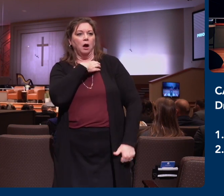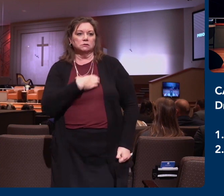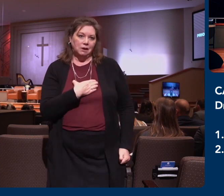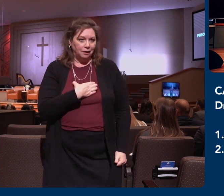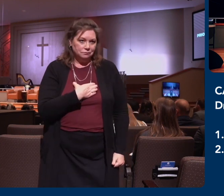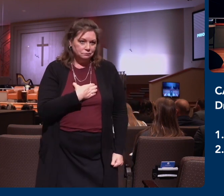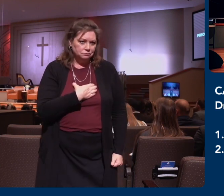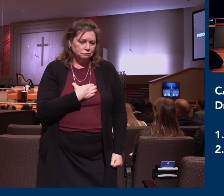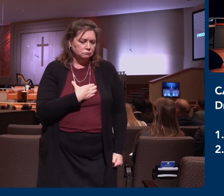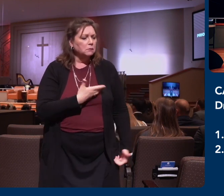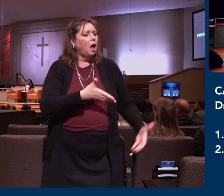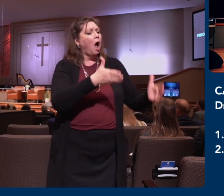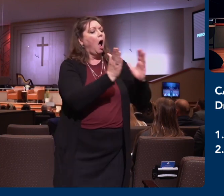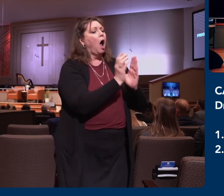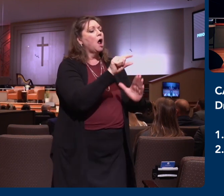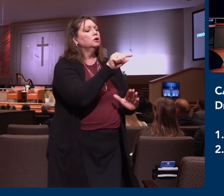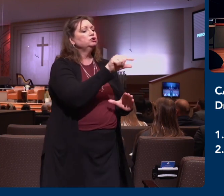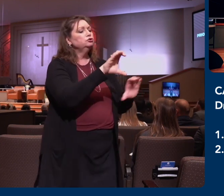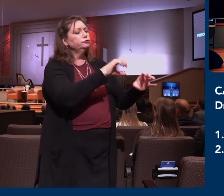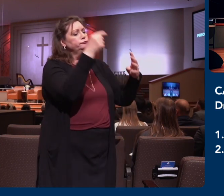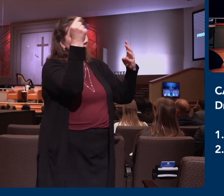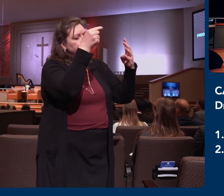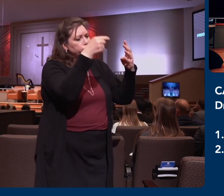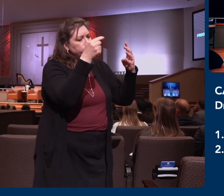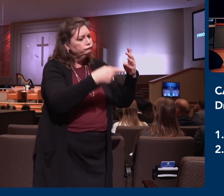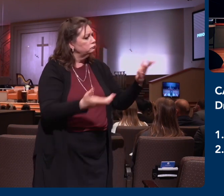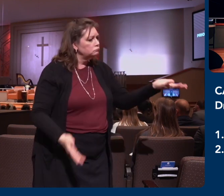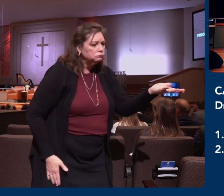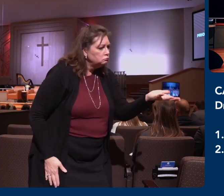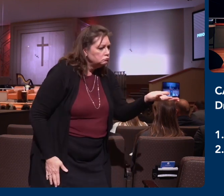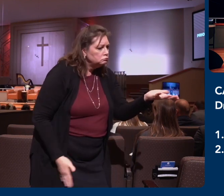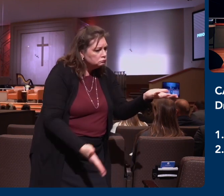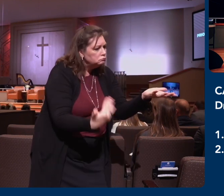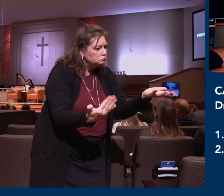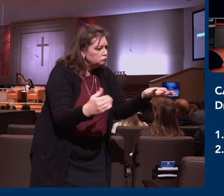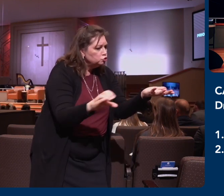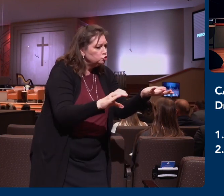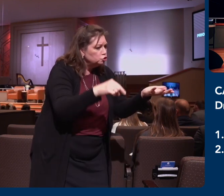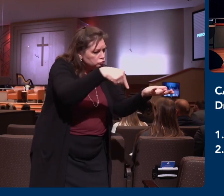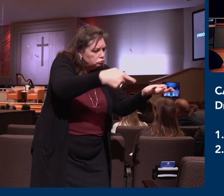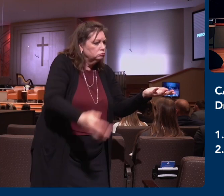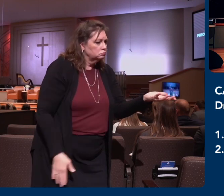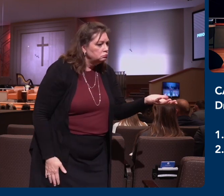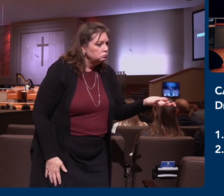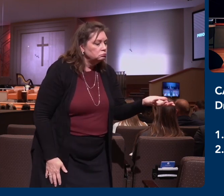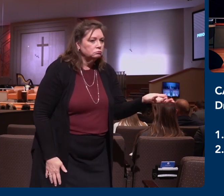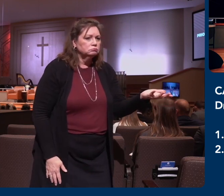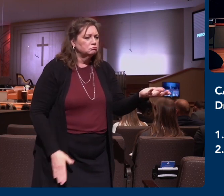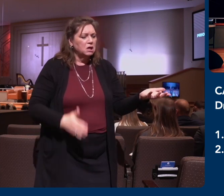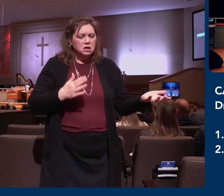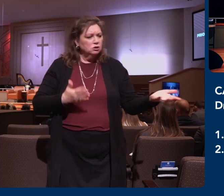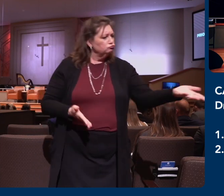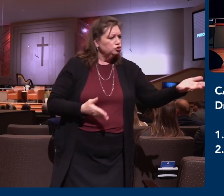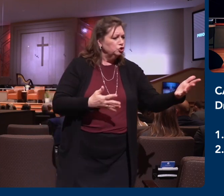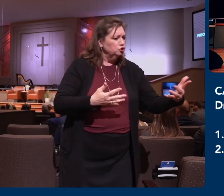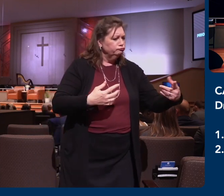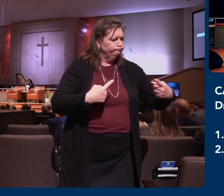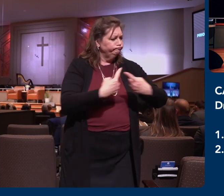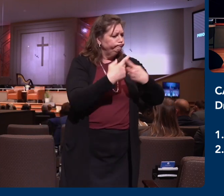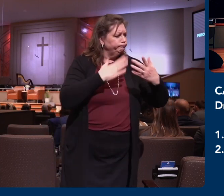and expect them to do. And when they're not in their place and doing what they're supposed to do and our schedule gets off and things don't go the way that we want. And